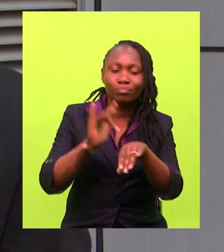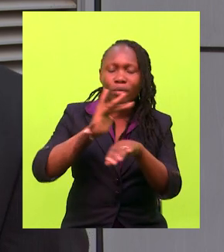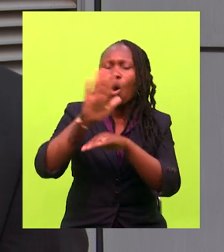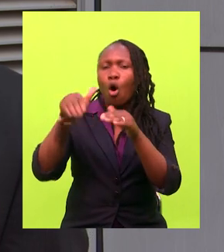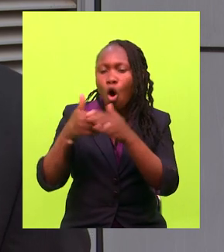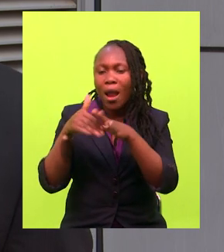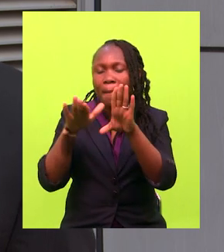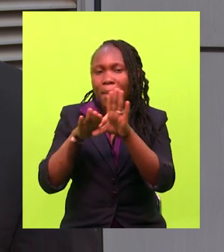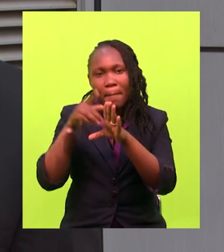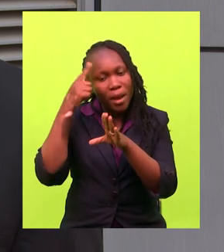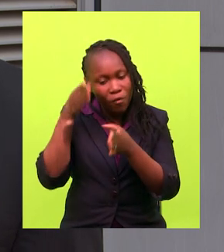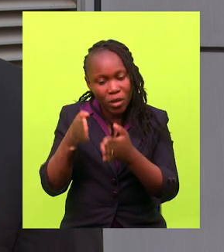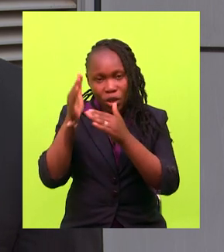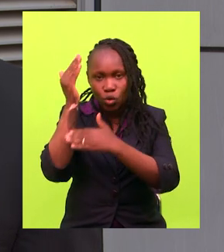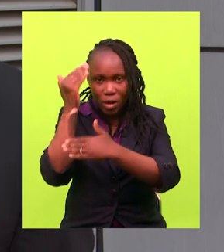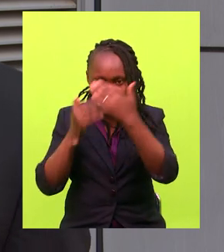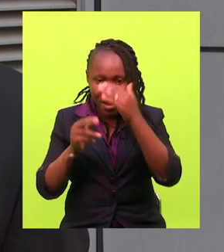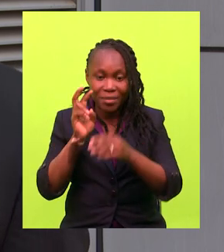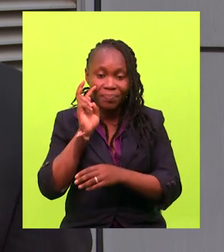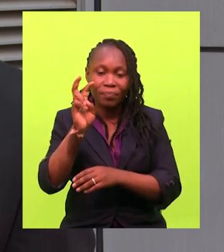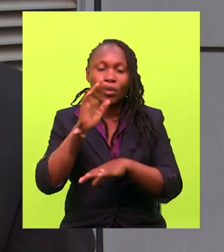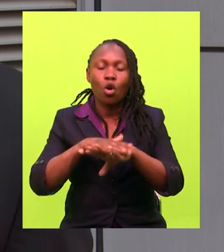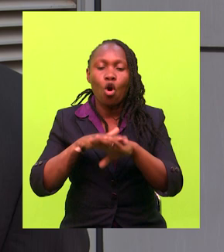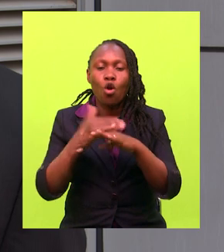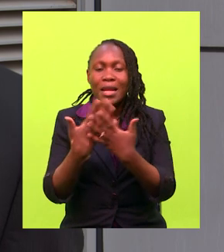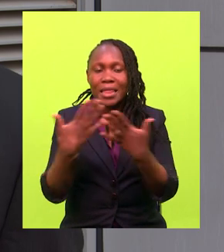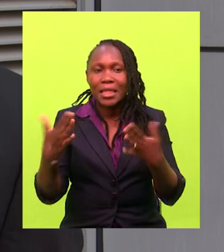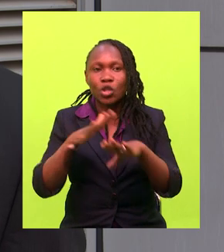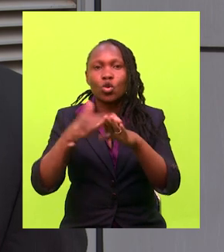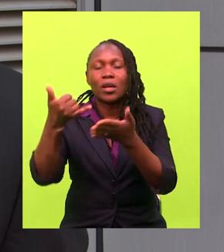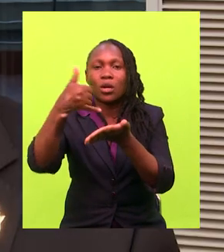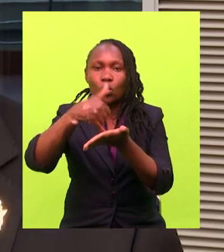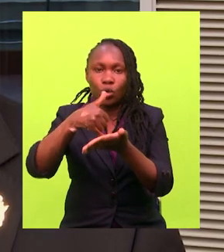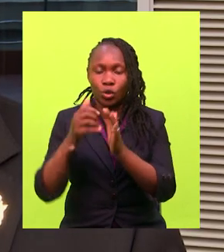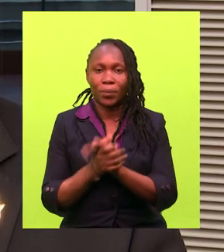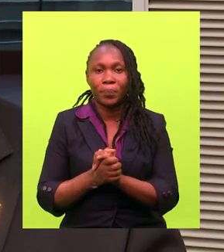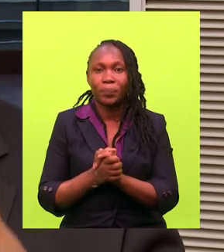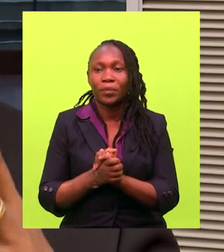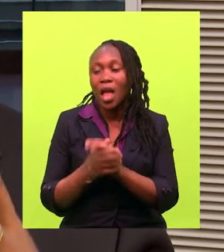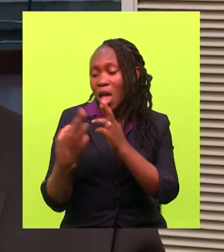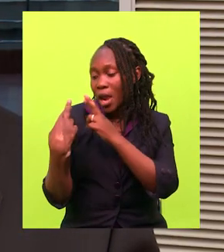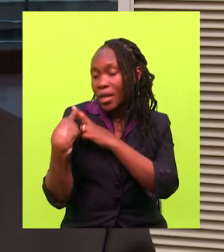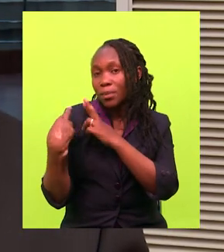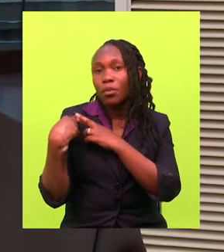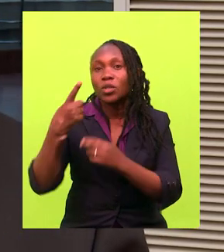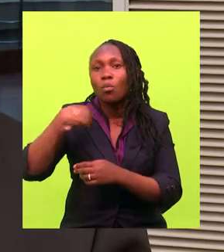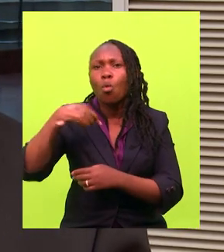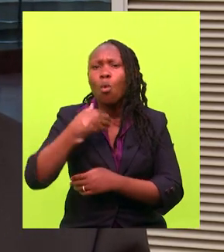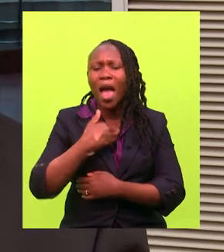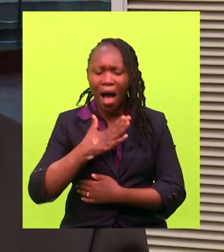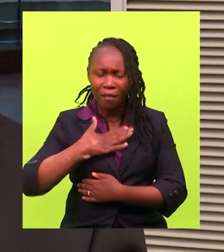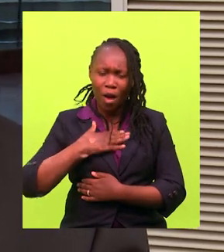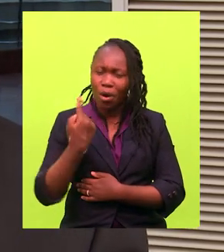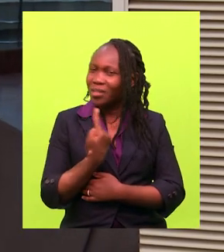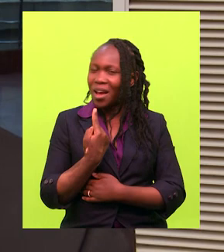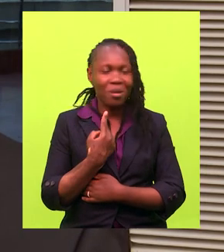recognition that all members of this university have been able to realise on personal matters inclusion. The responsibility we have is not